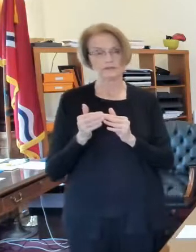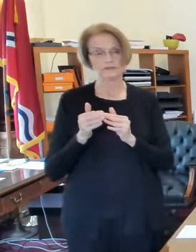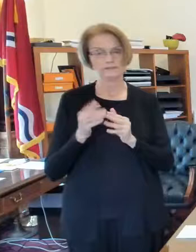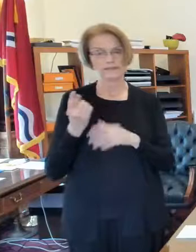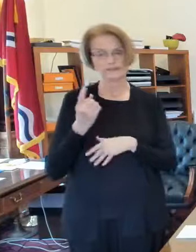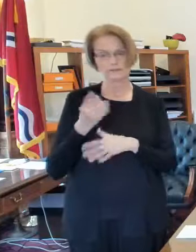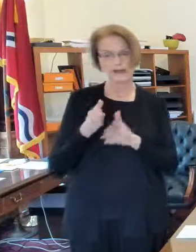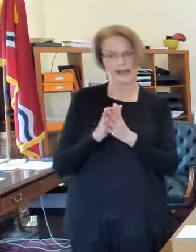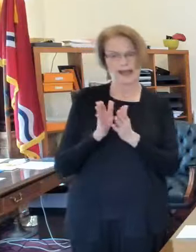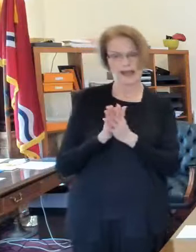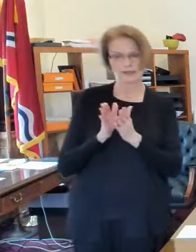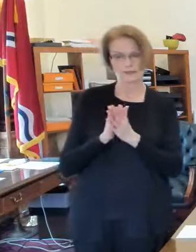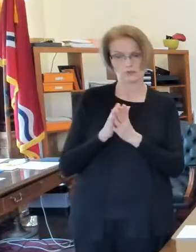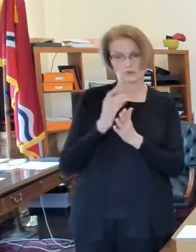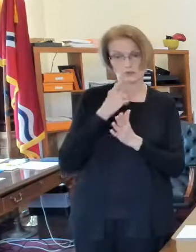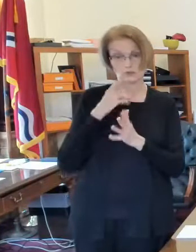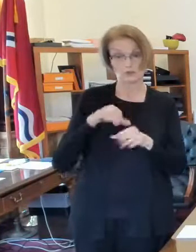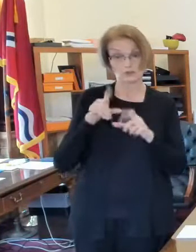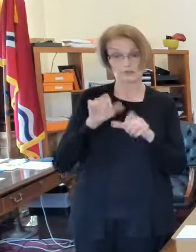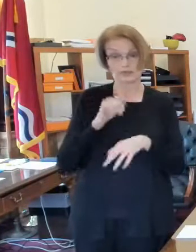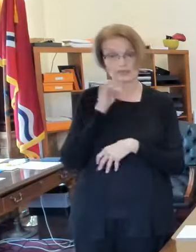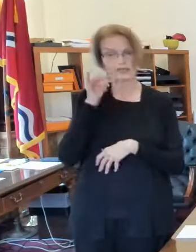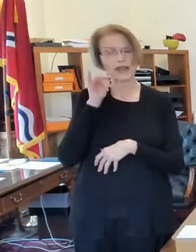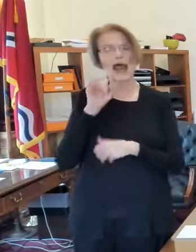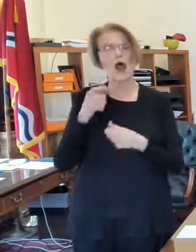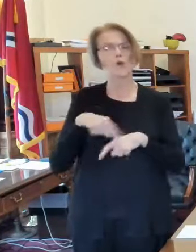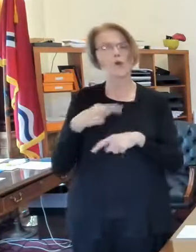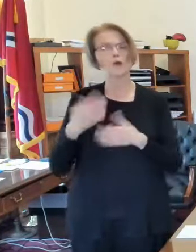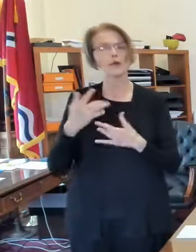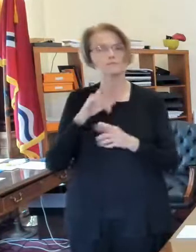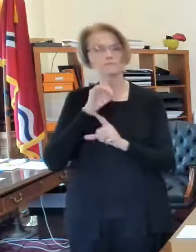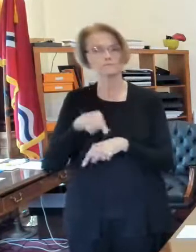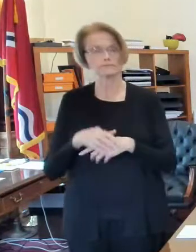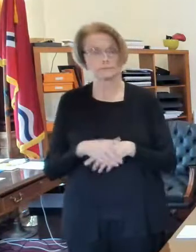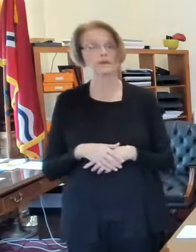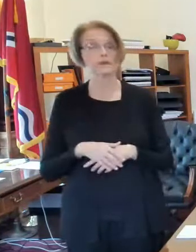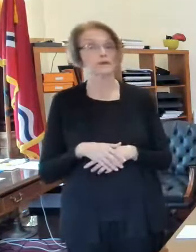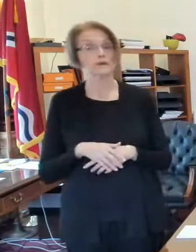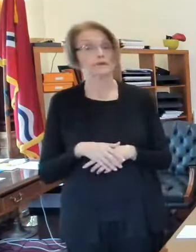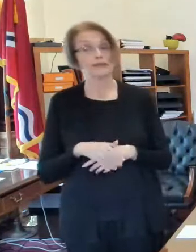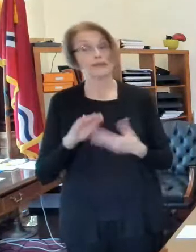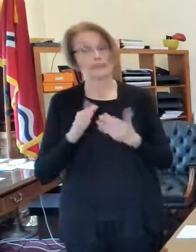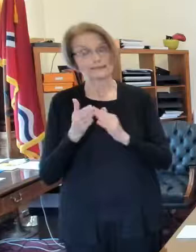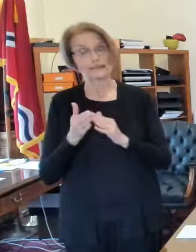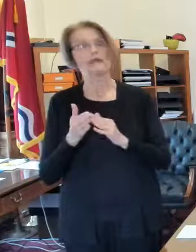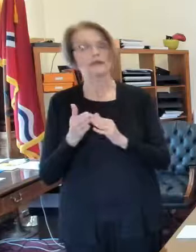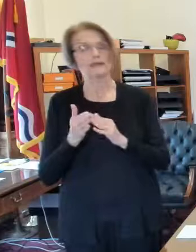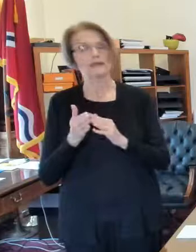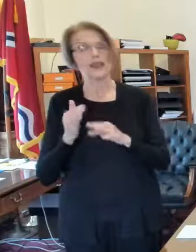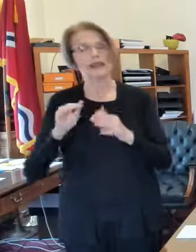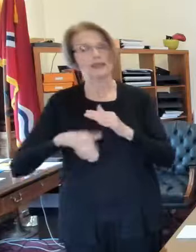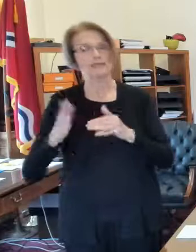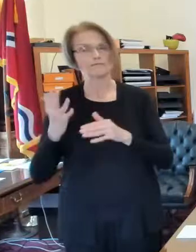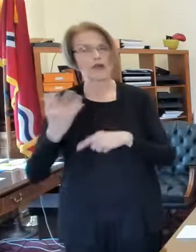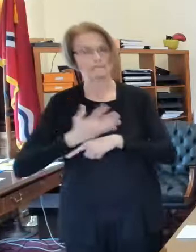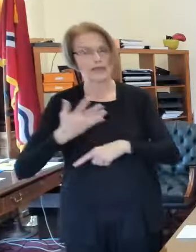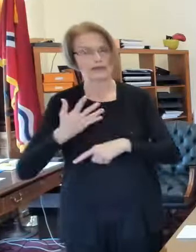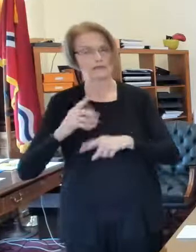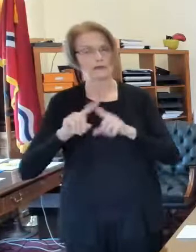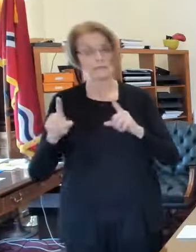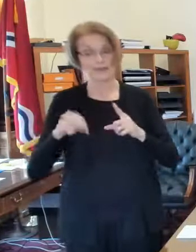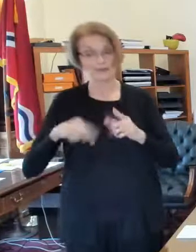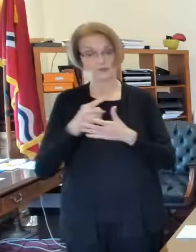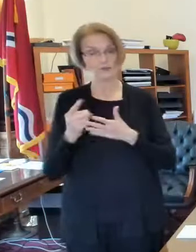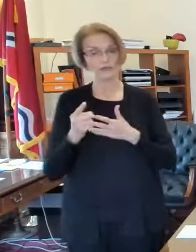from somebody who just got a test yesterday we are getting results faster than five days but it has gotten a little bit longer